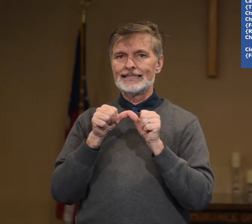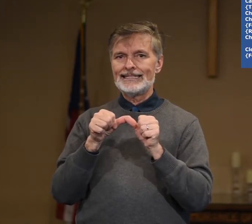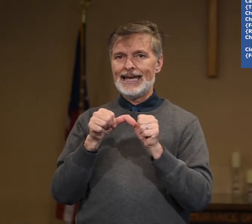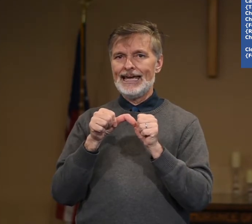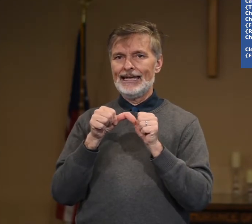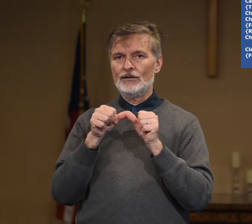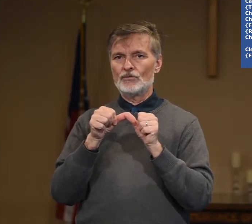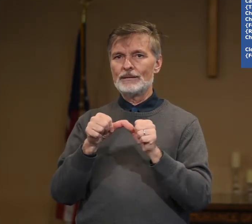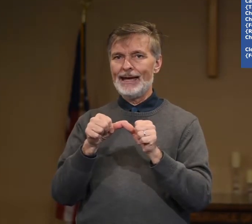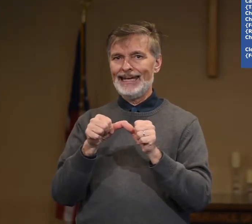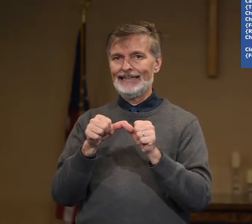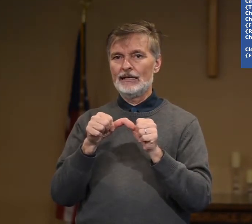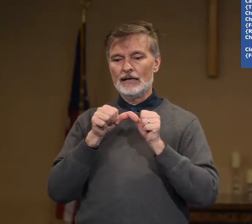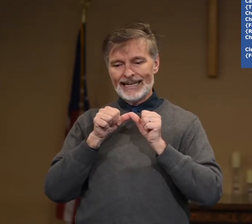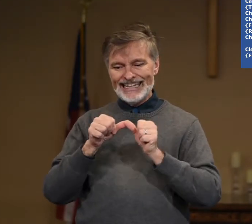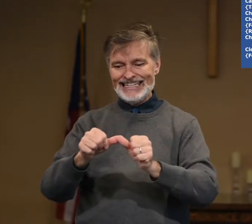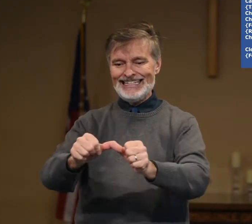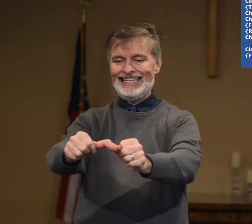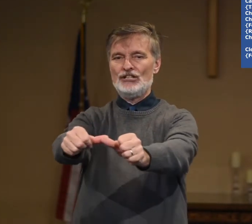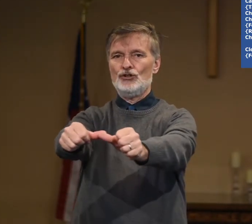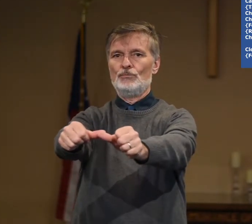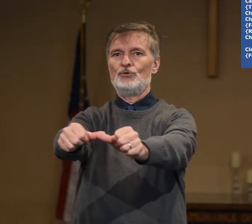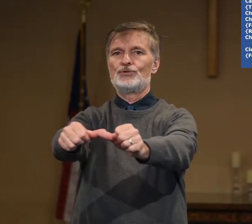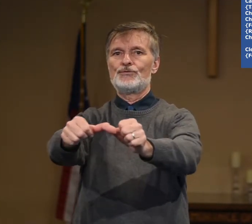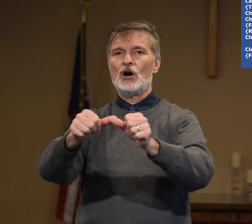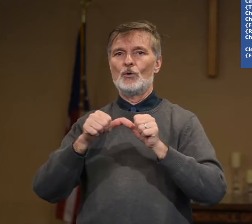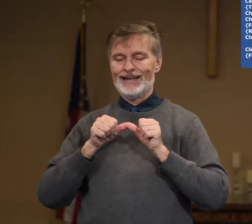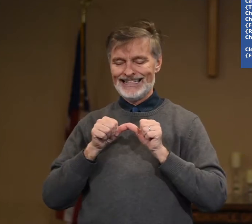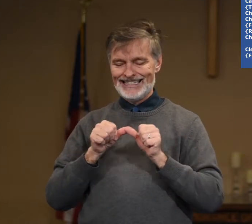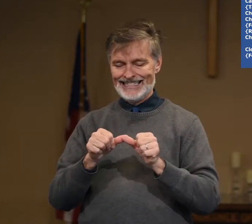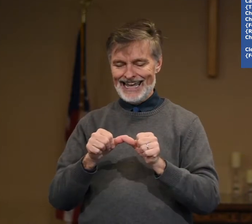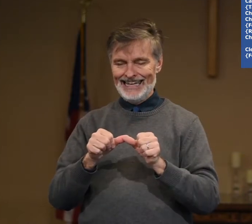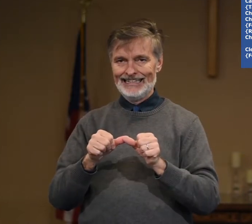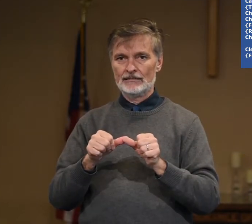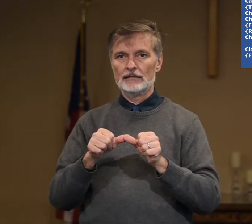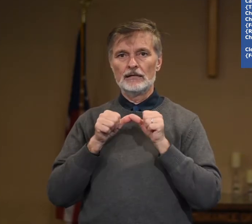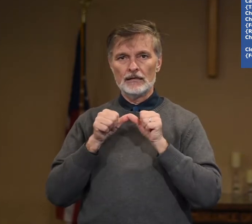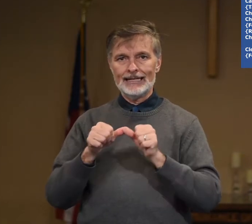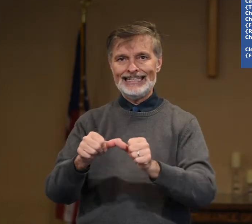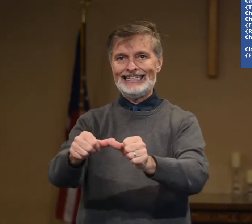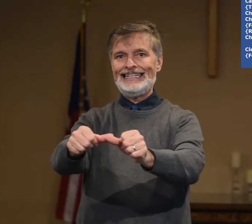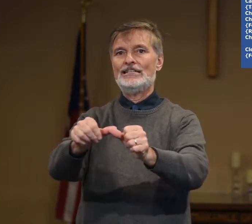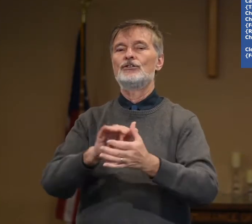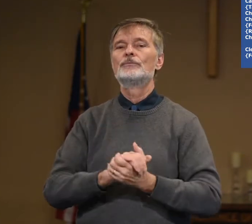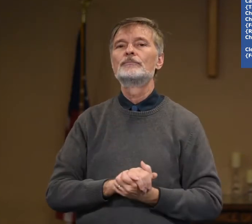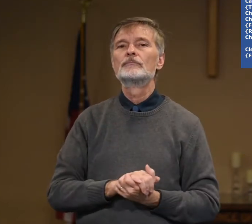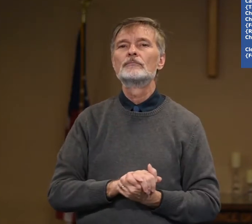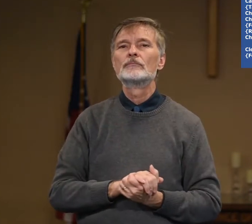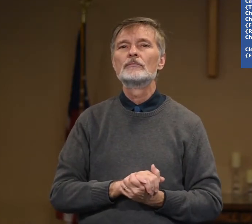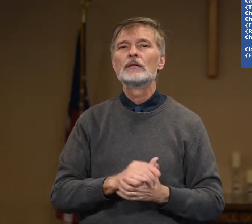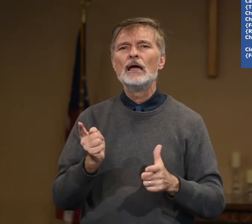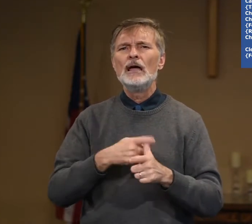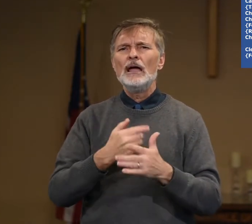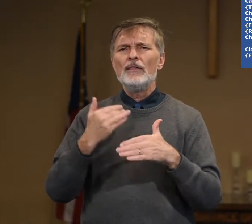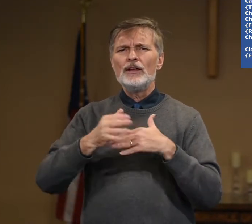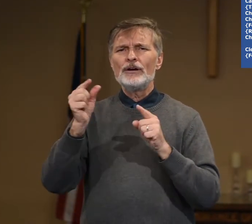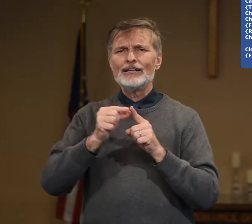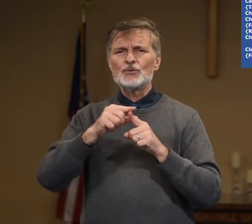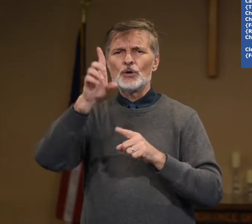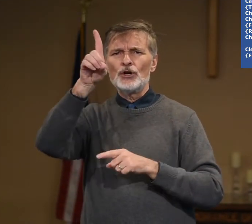stay, remain. Continue moves forward, stay, continue. Then our next word